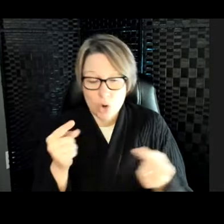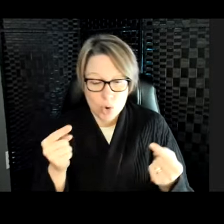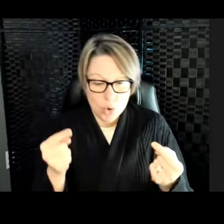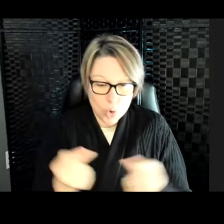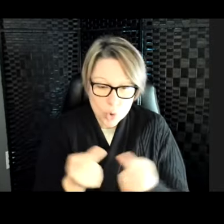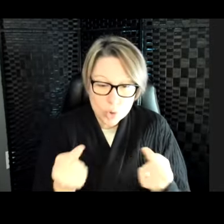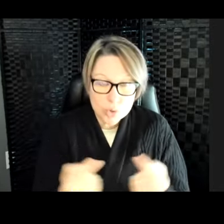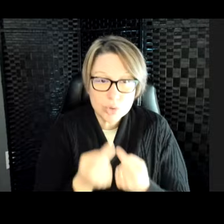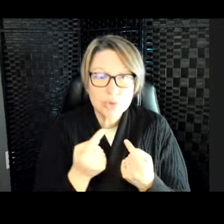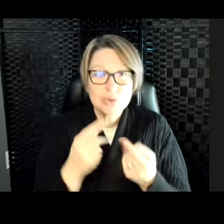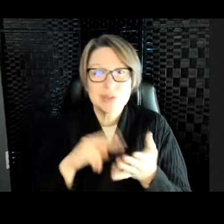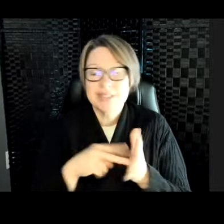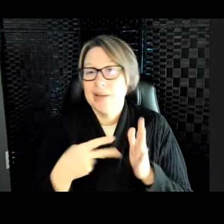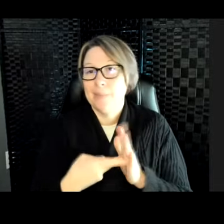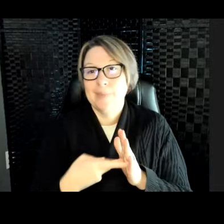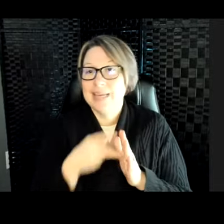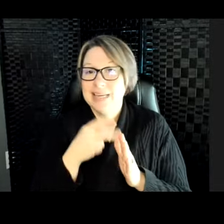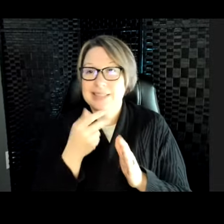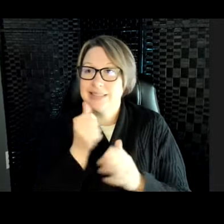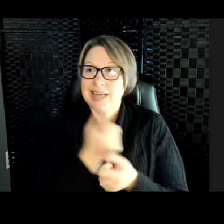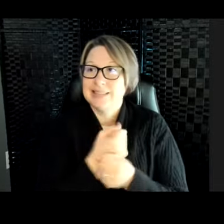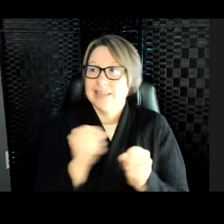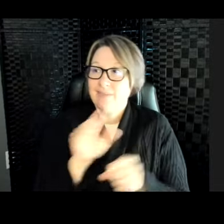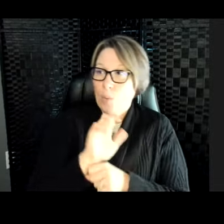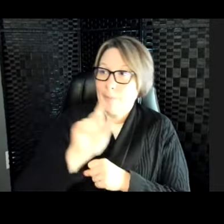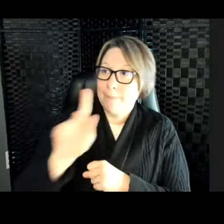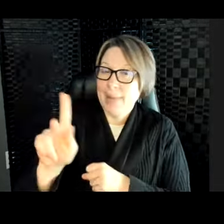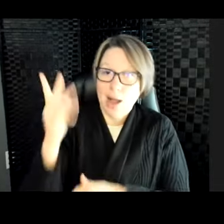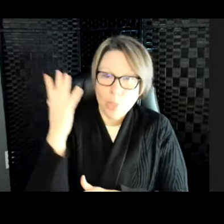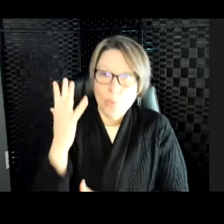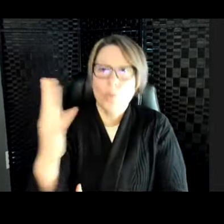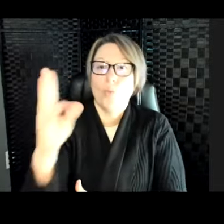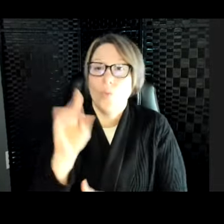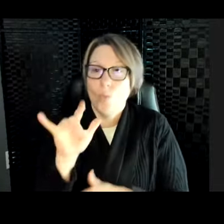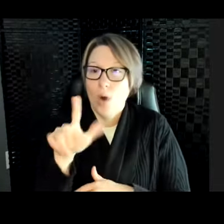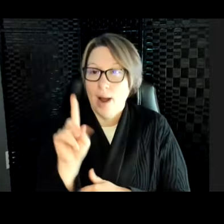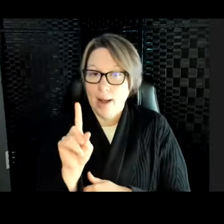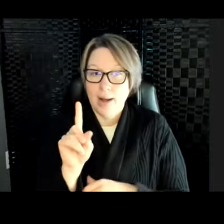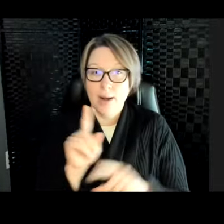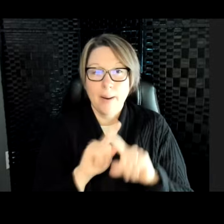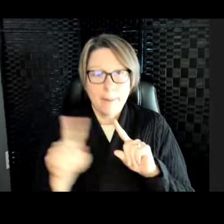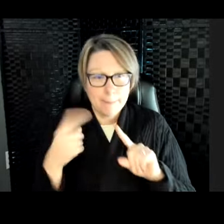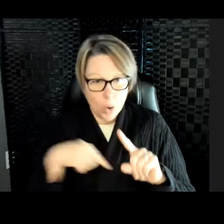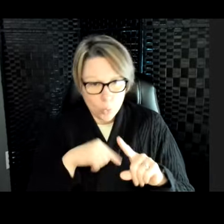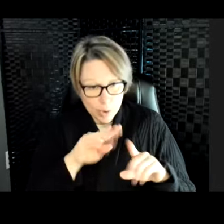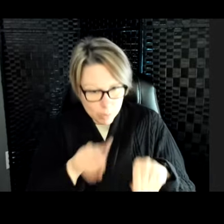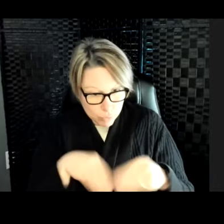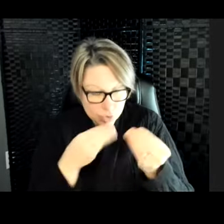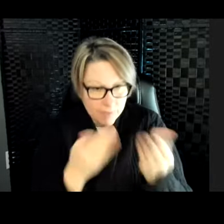they cannot return to the wild. But we can give them everything they need to be happy and healthy here at the Toledo Zoo.